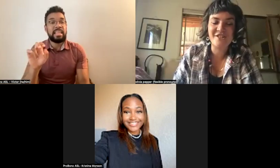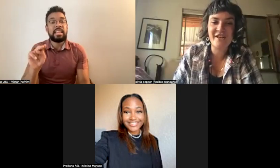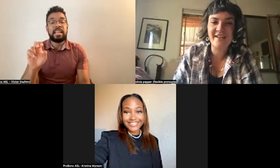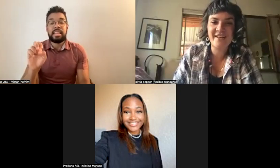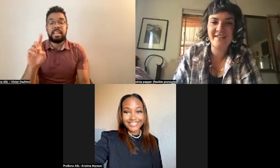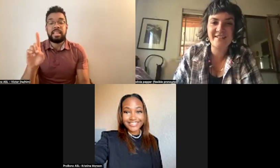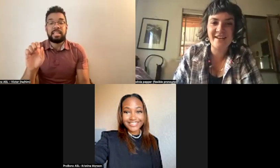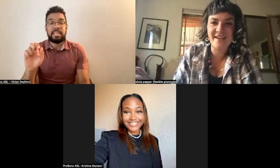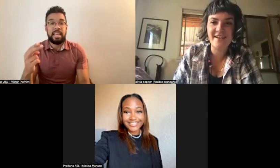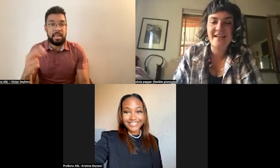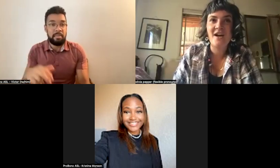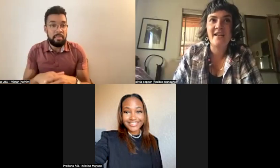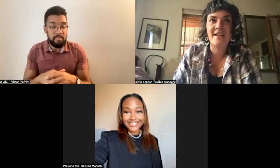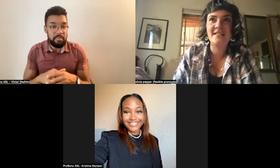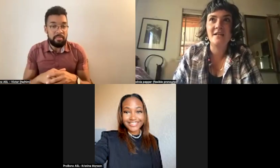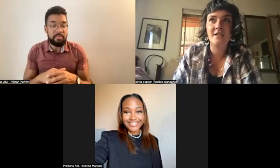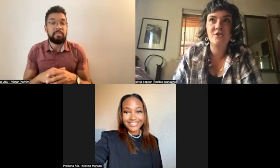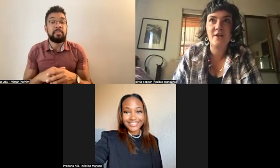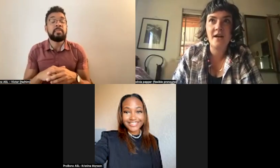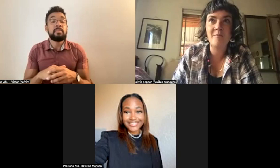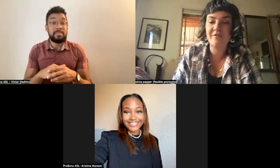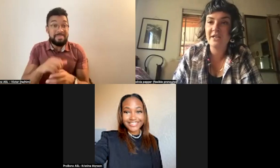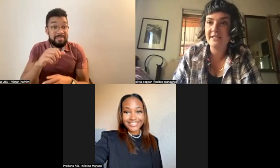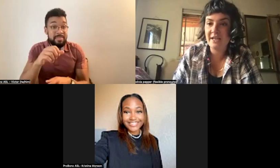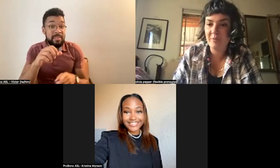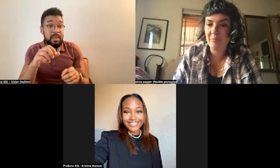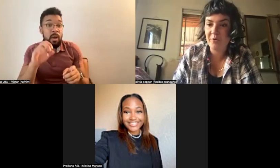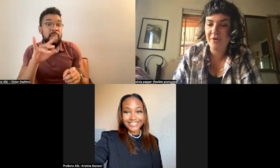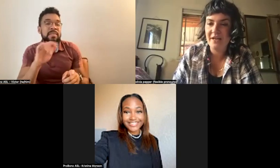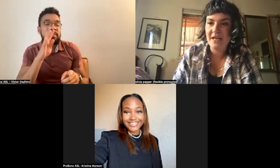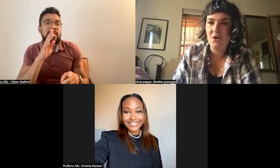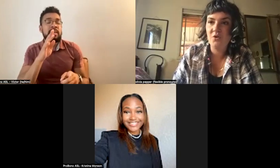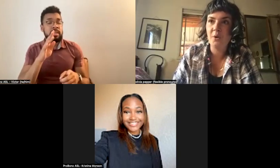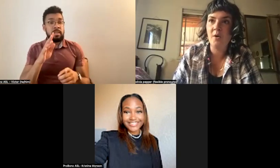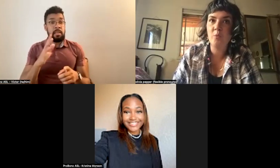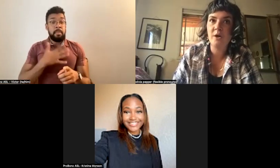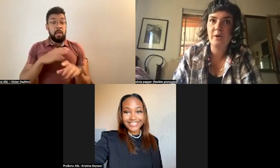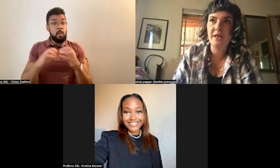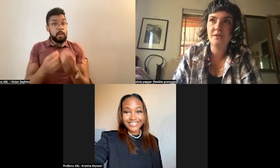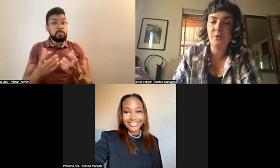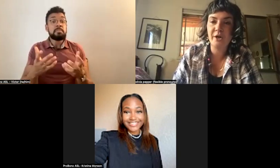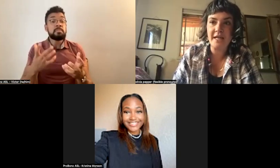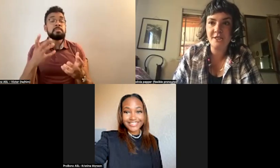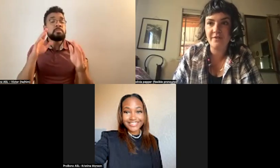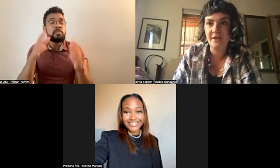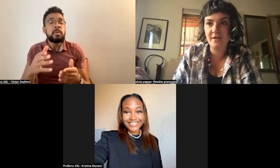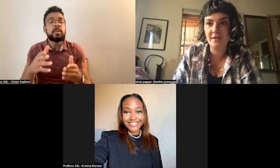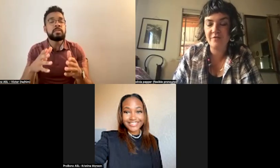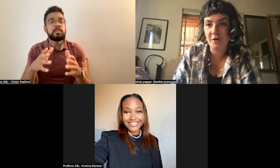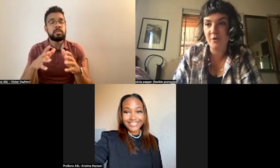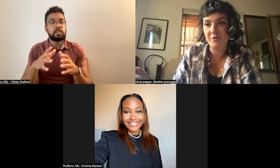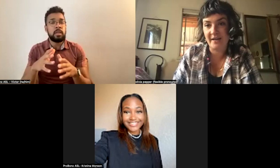Yeah, Chihene Ndei is a tribe of Ndei people who are working toward achieving